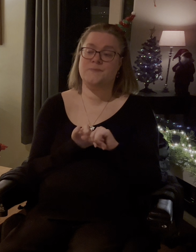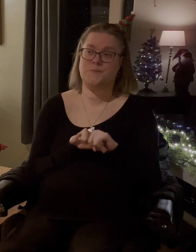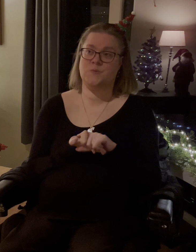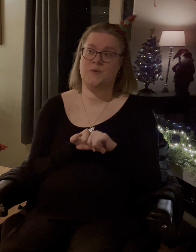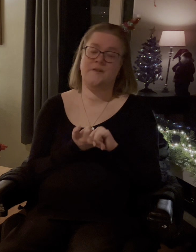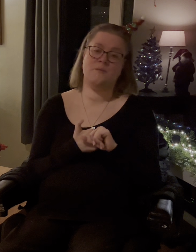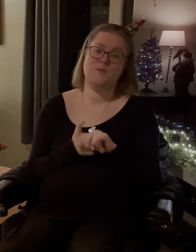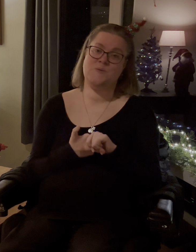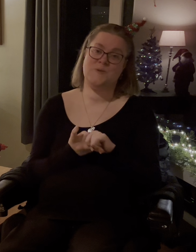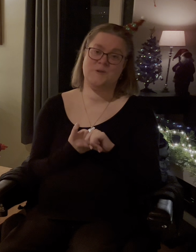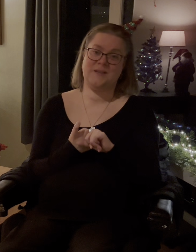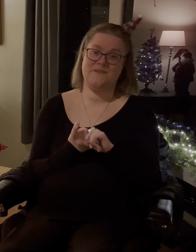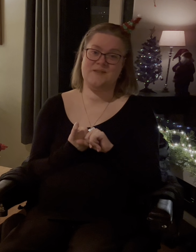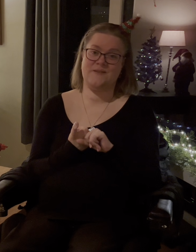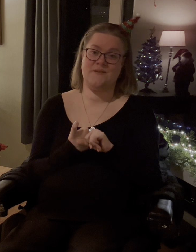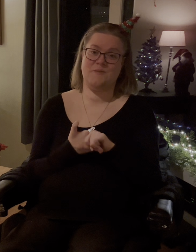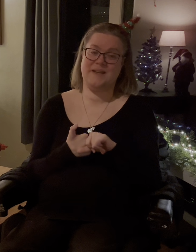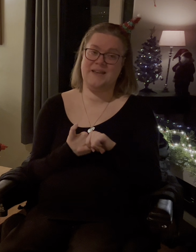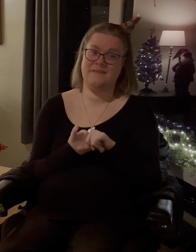One of the most beautiful gifts I've ever been given